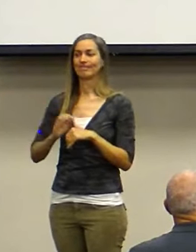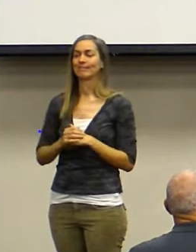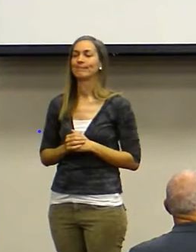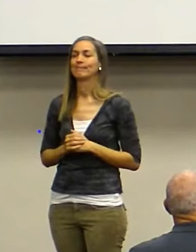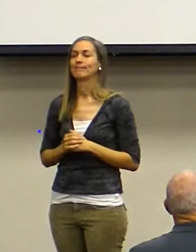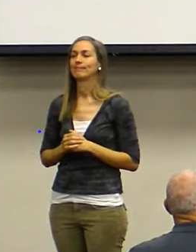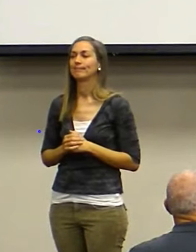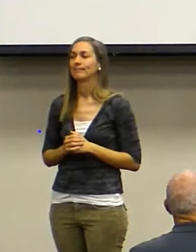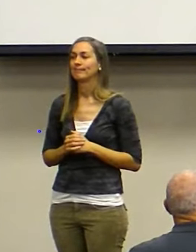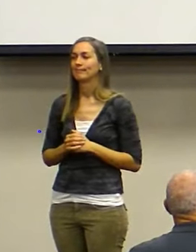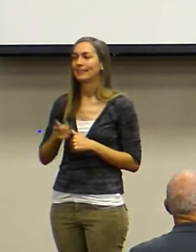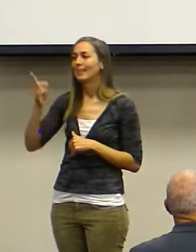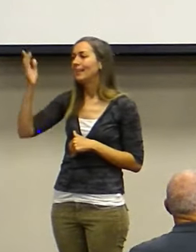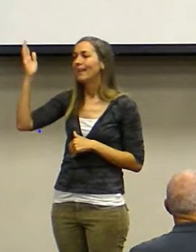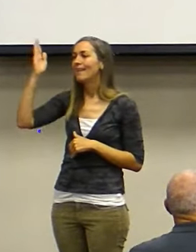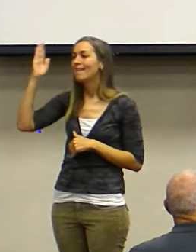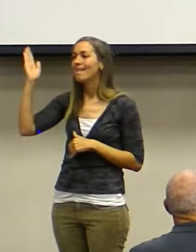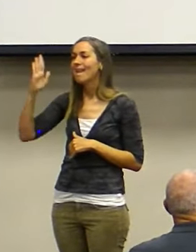He never left.